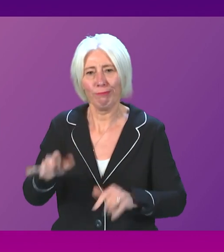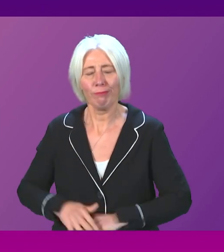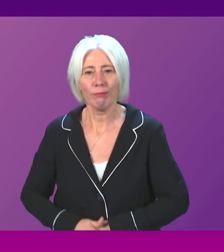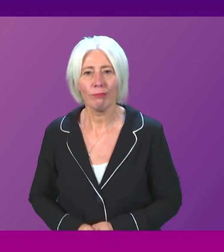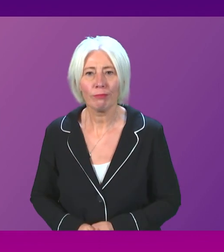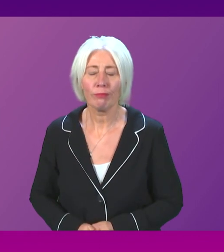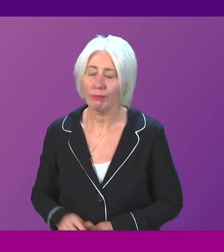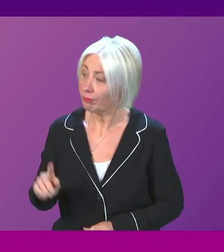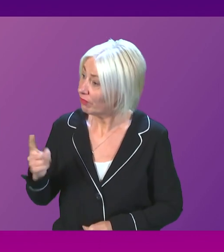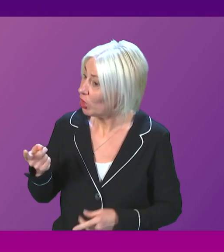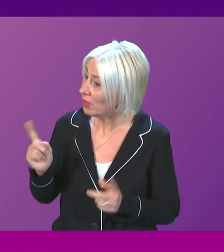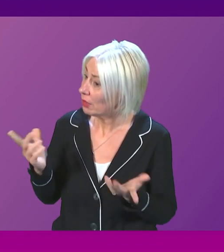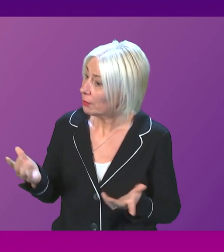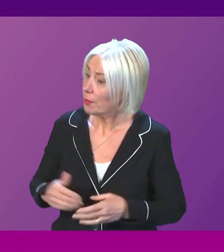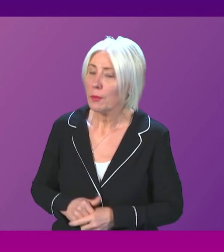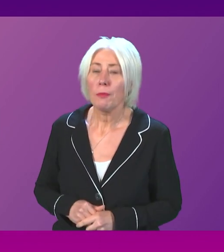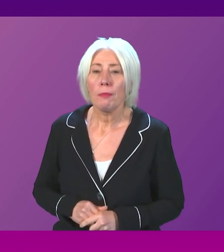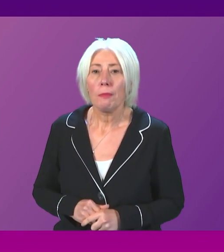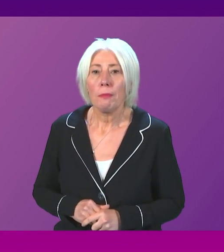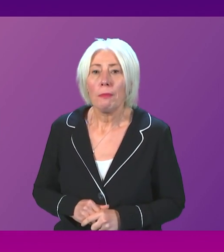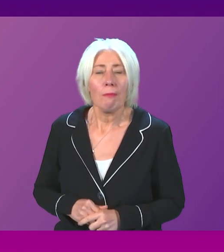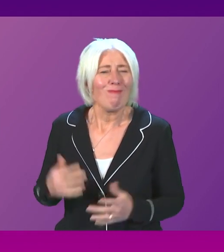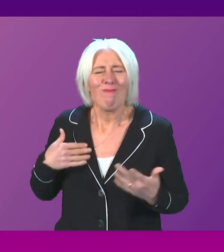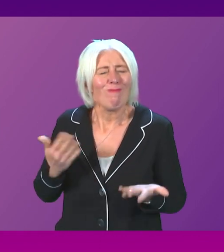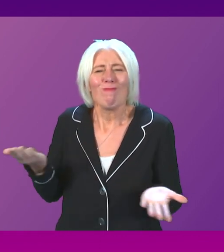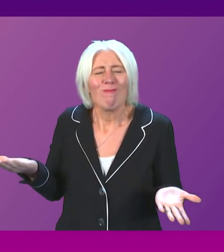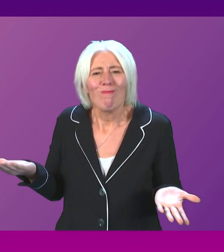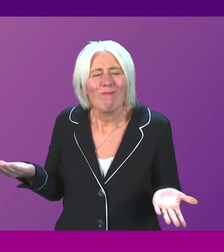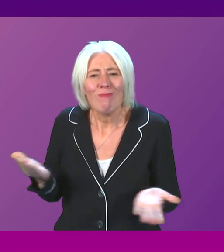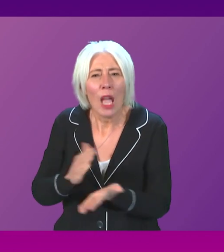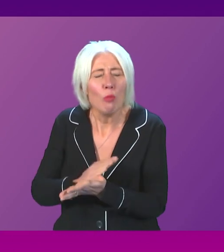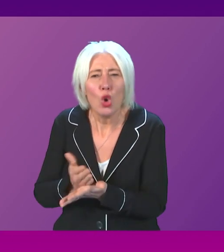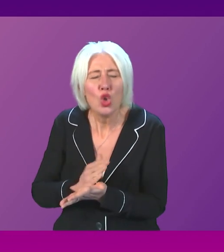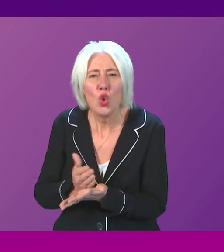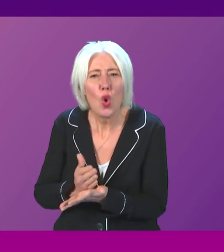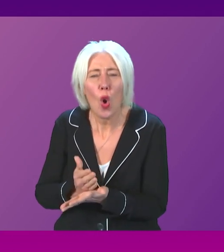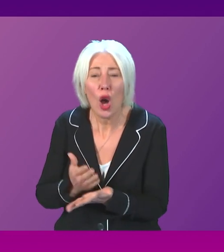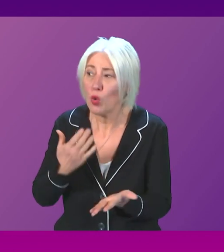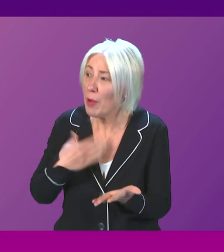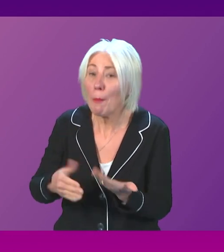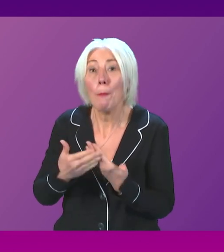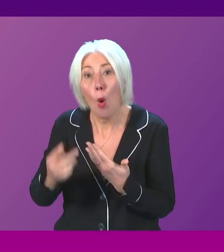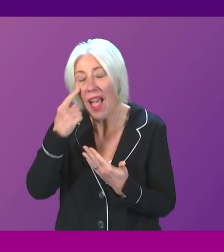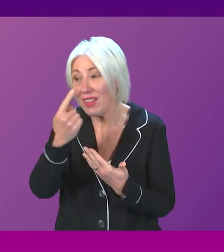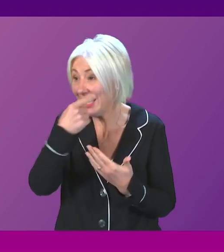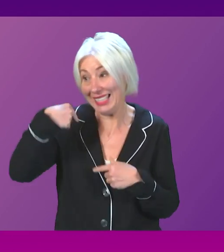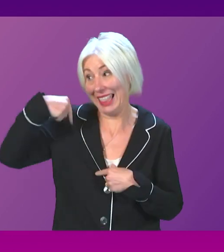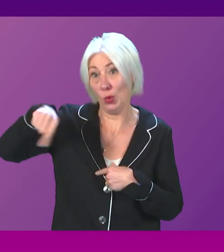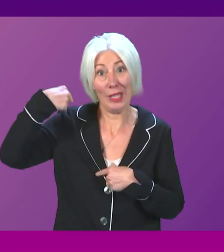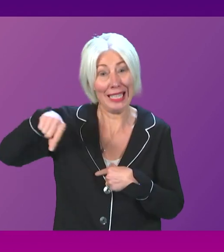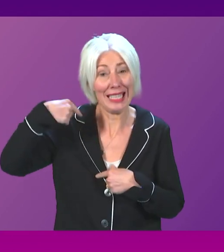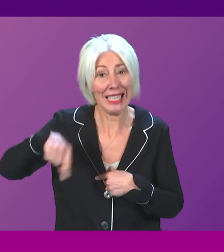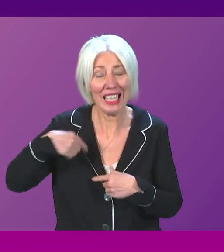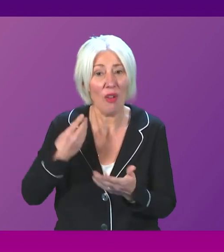First Minister. I'm not sure anybody needs any more evidence this week of the